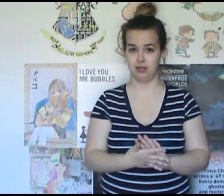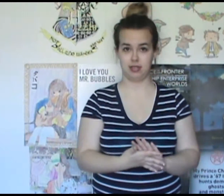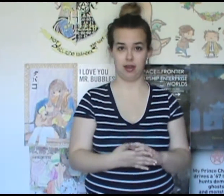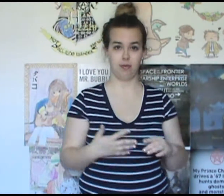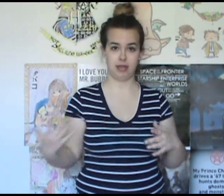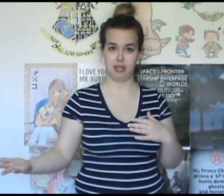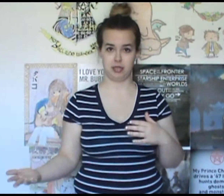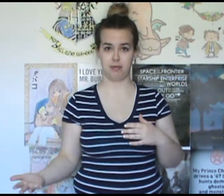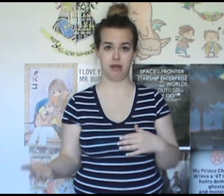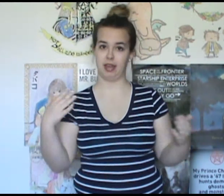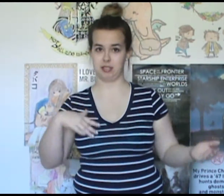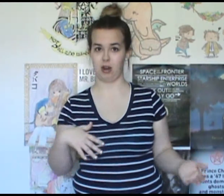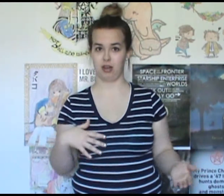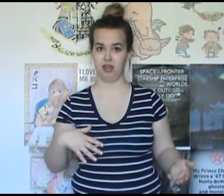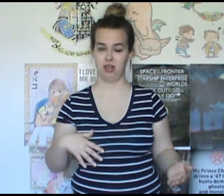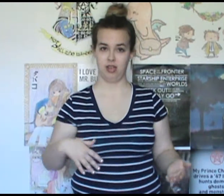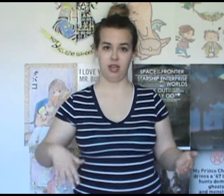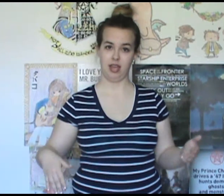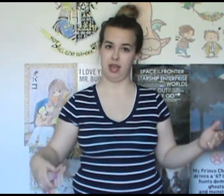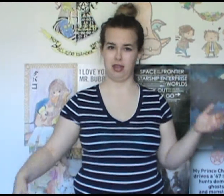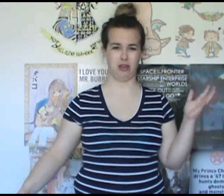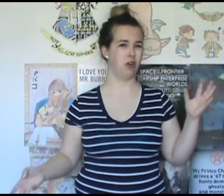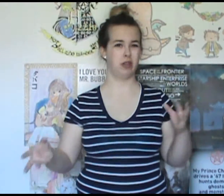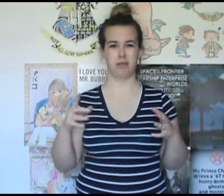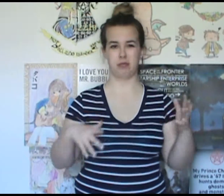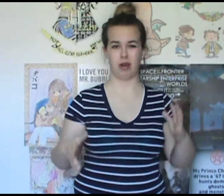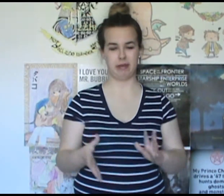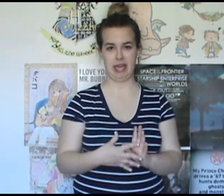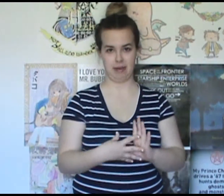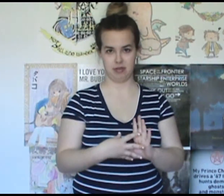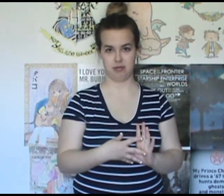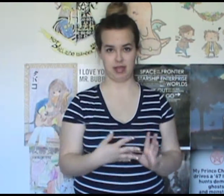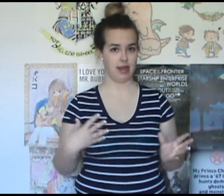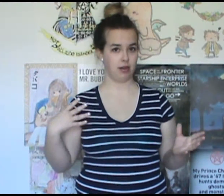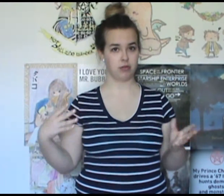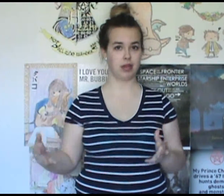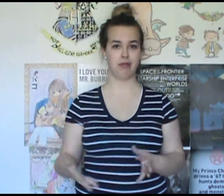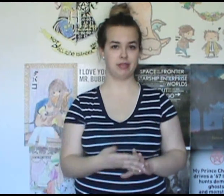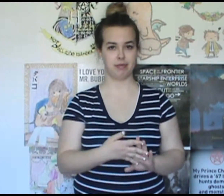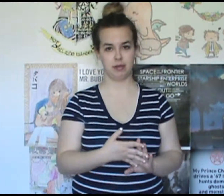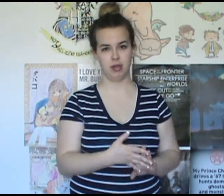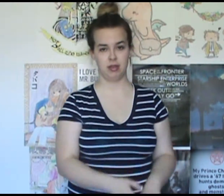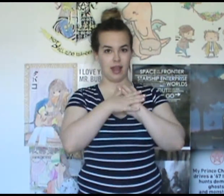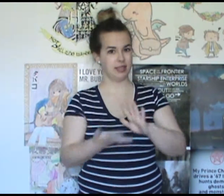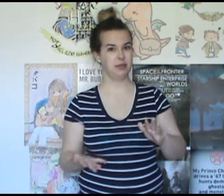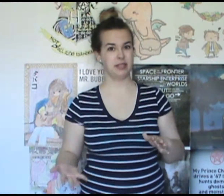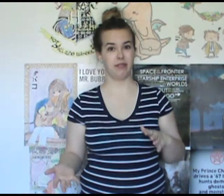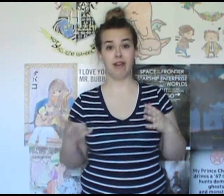their relationship to HR. And like all the drama that happens with that goes down in this episode. And this was a very